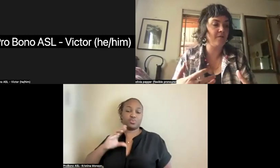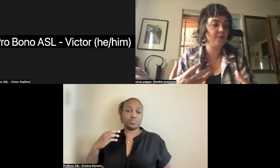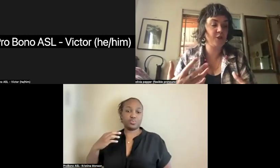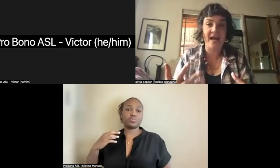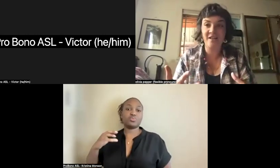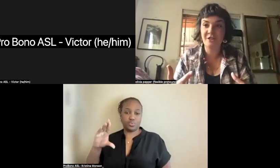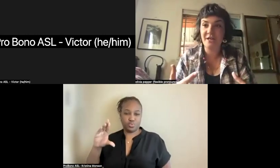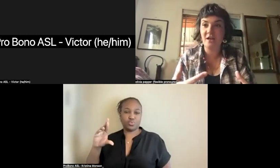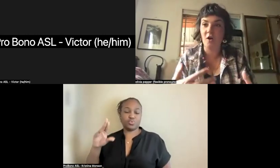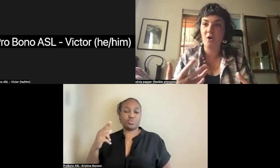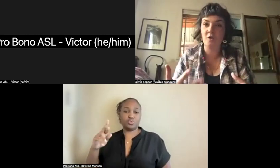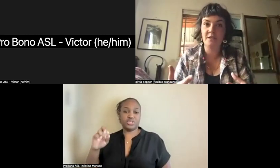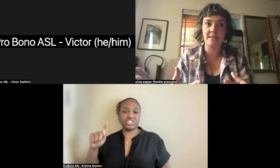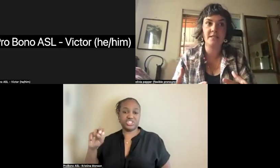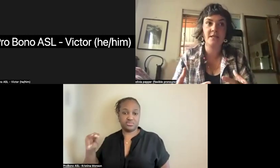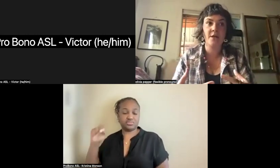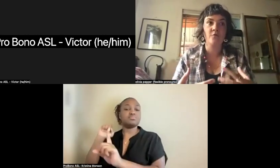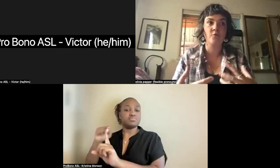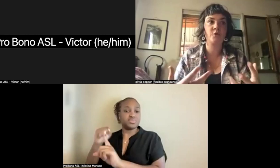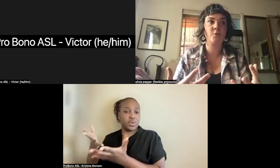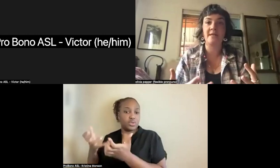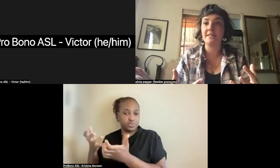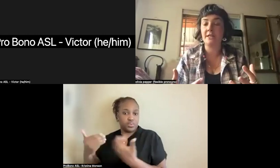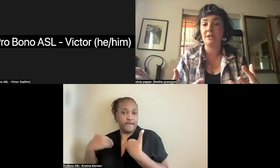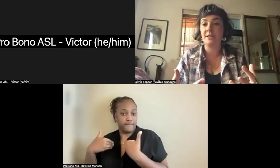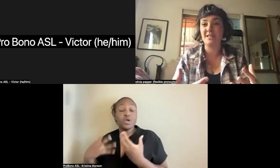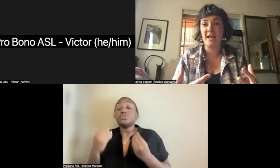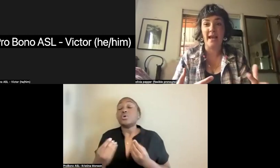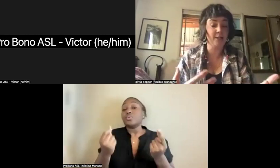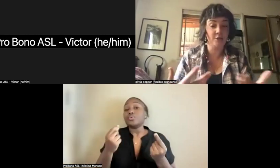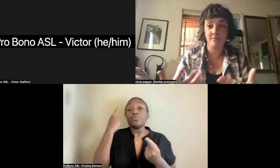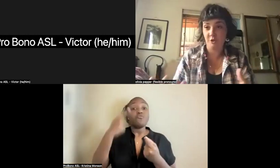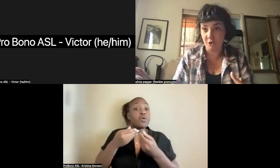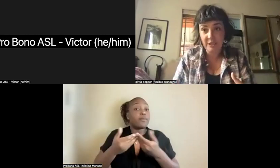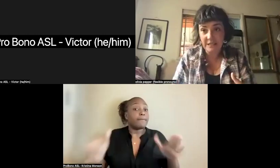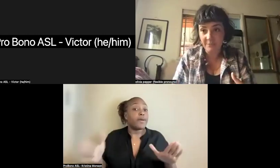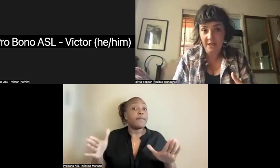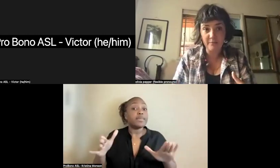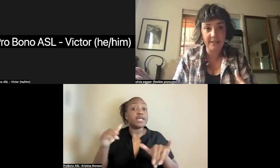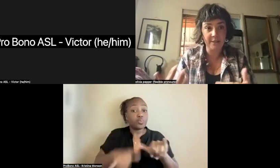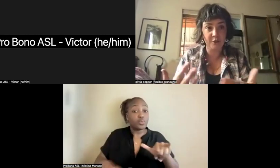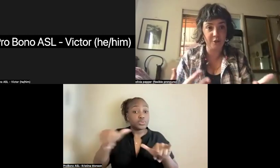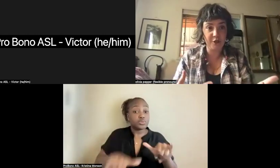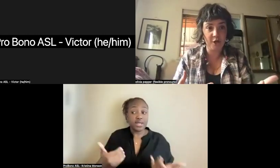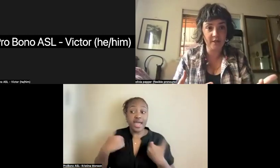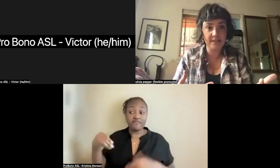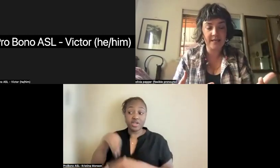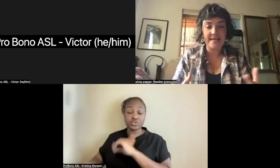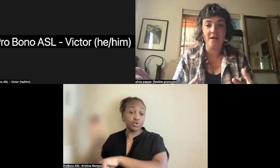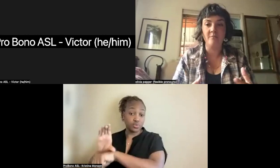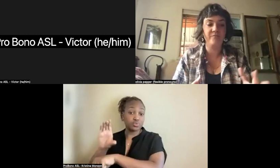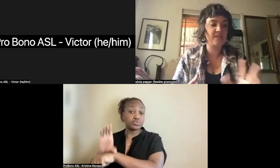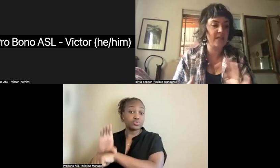have challenging occultist ritual presentations at churches sometimes in churchyards.